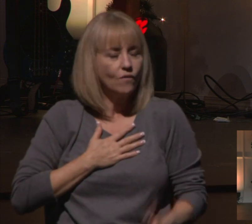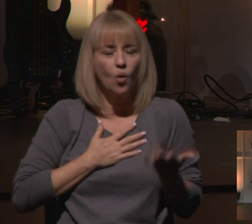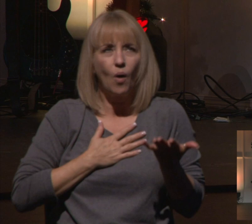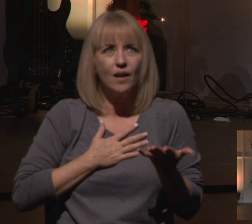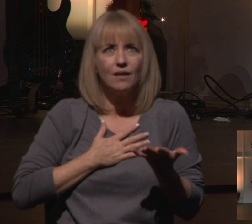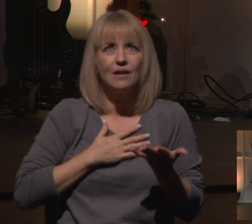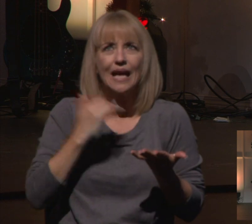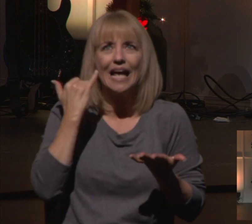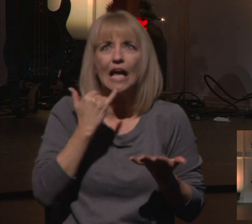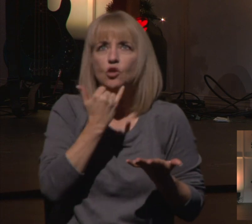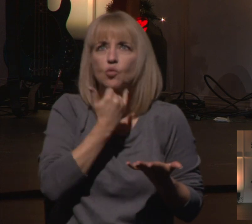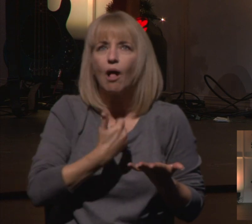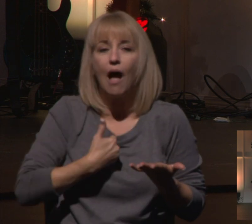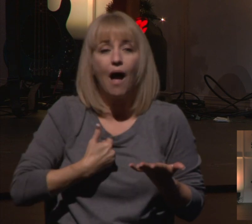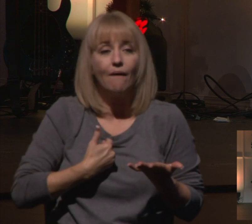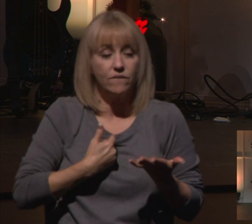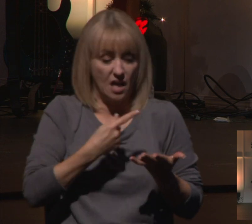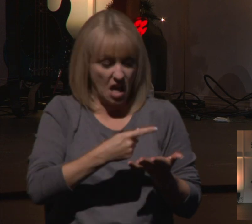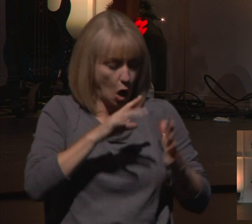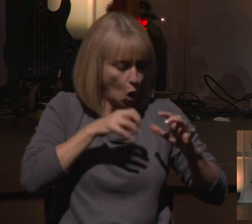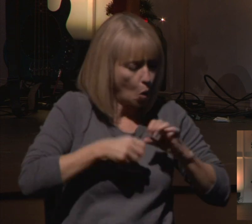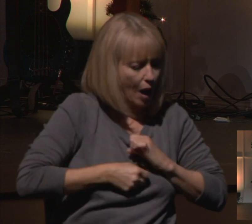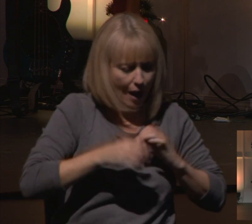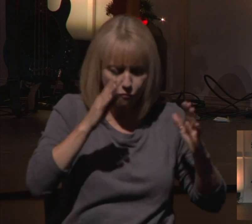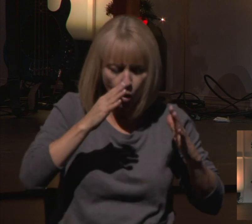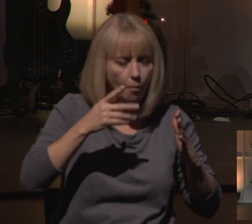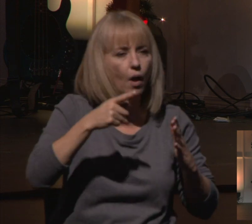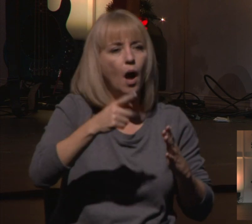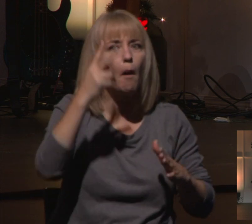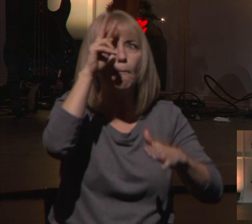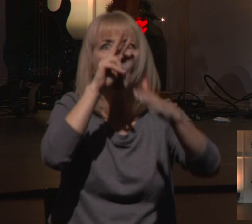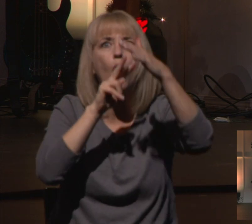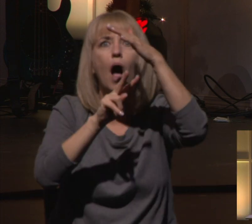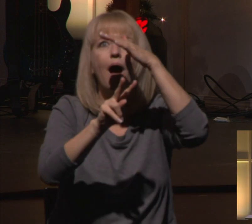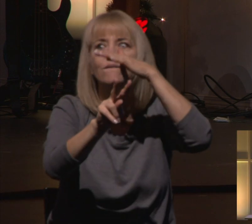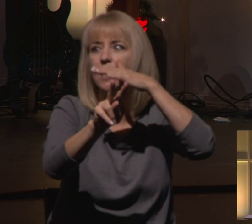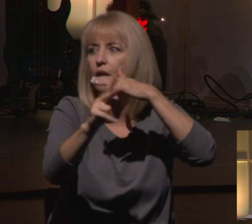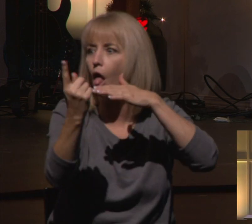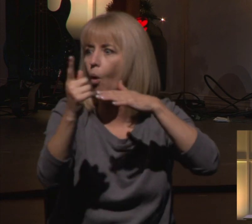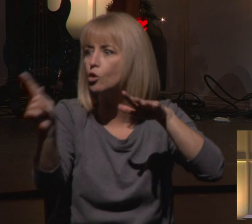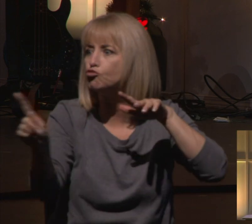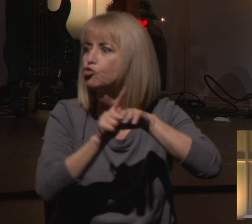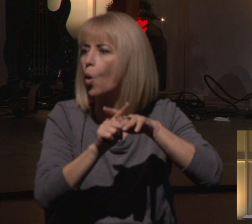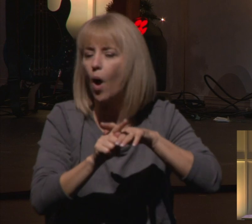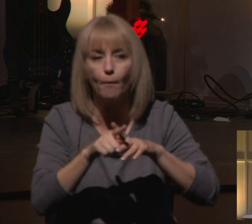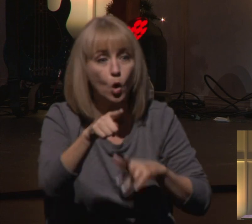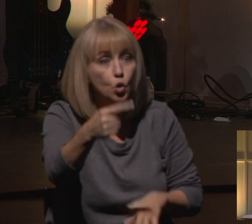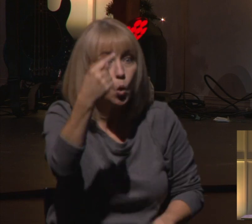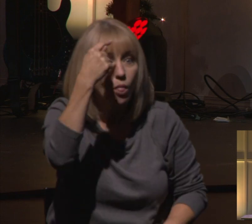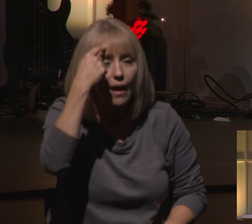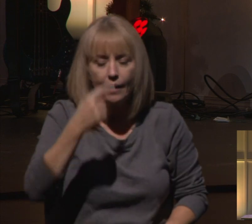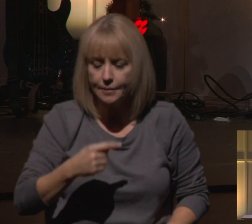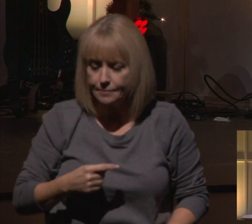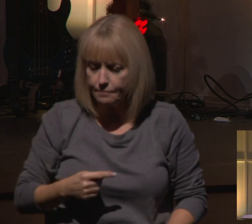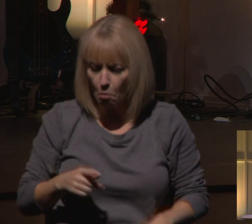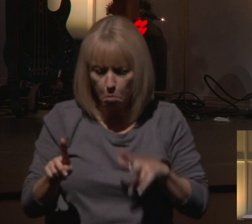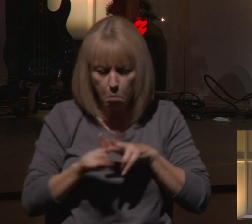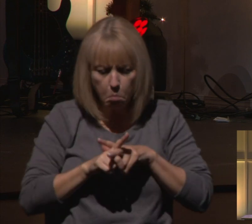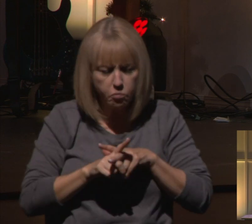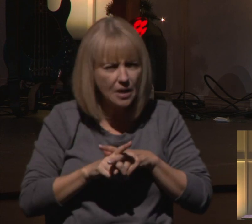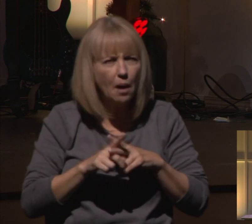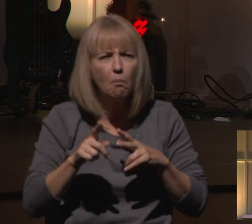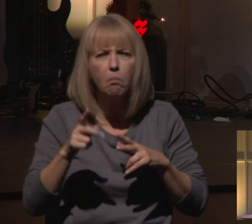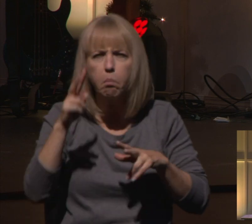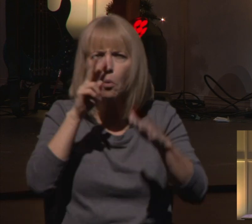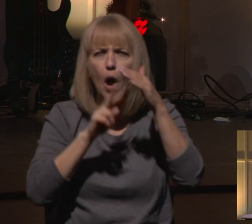of their story to tell them what's going to happen in the future. Now, when you think of a prophet, what do you think of when you think of a prophet? If you're like